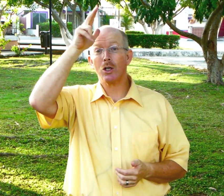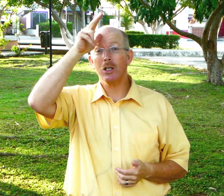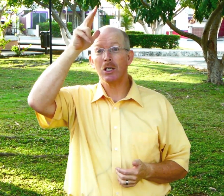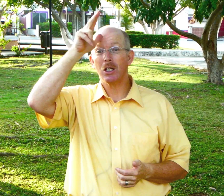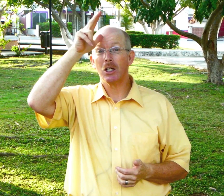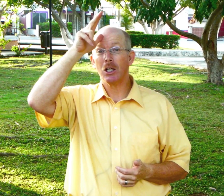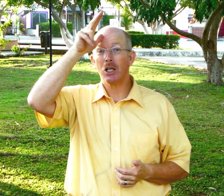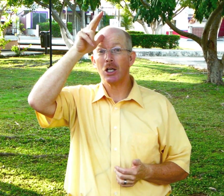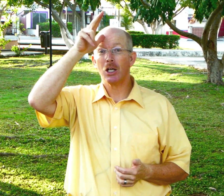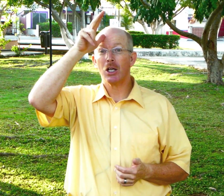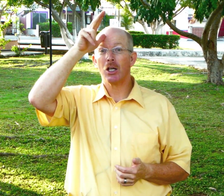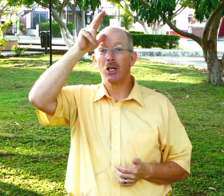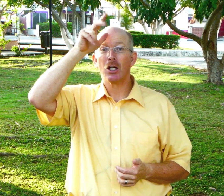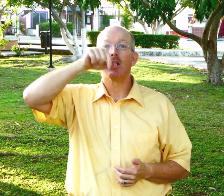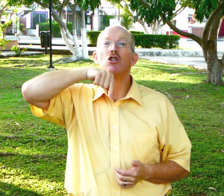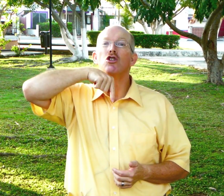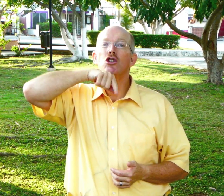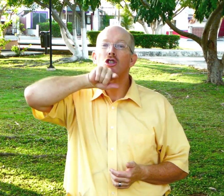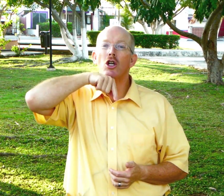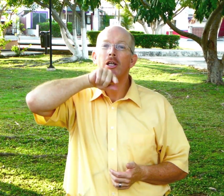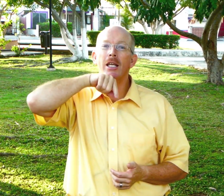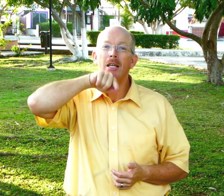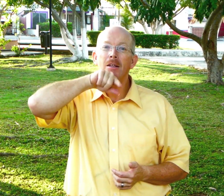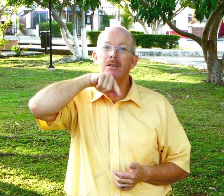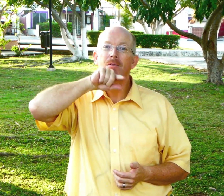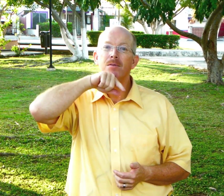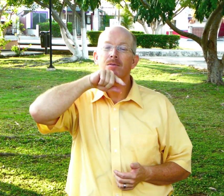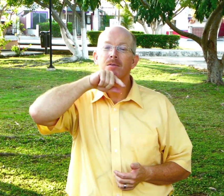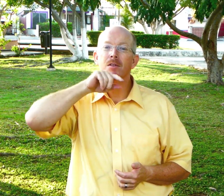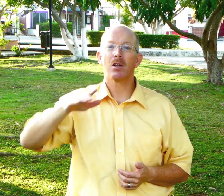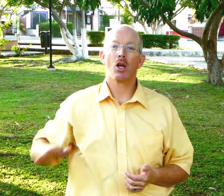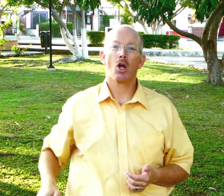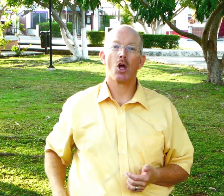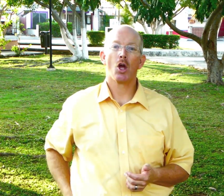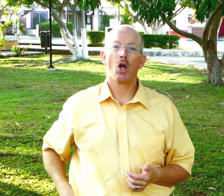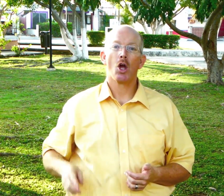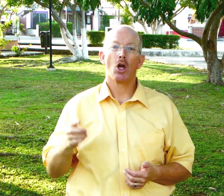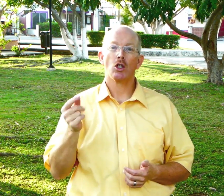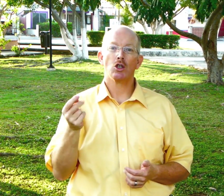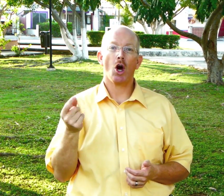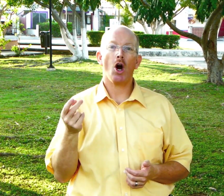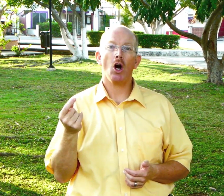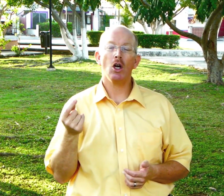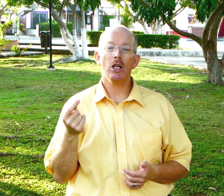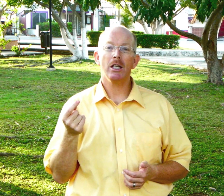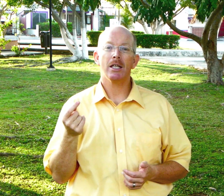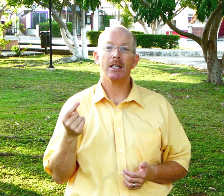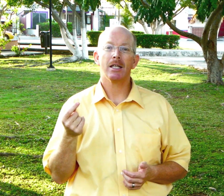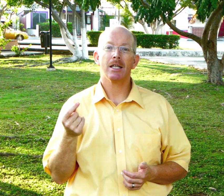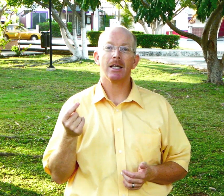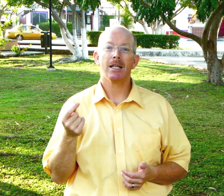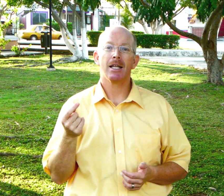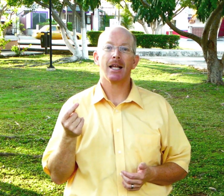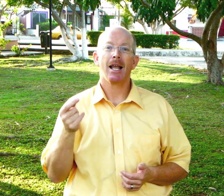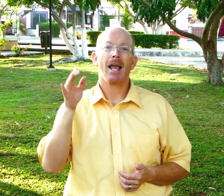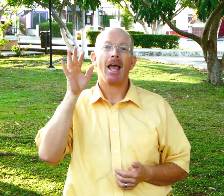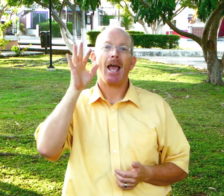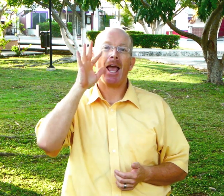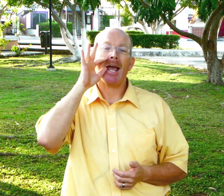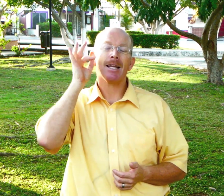turkey dog and